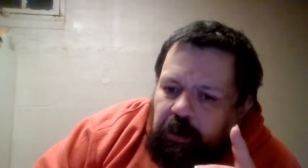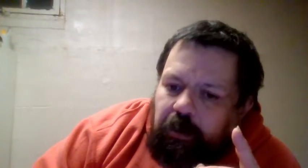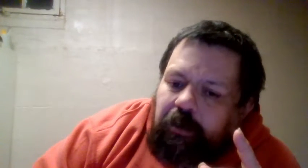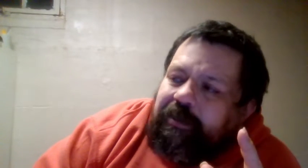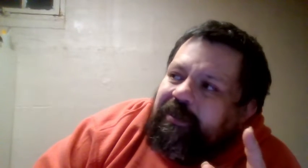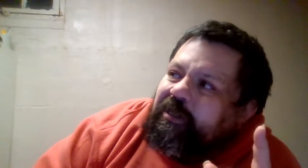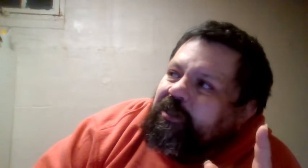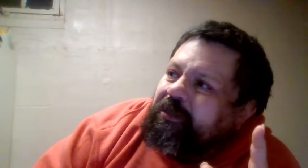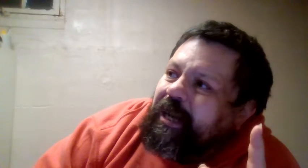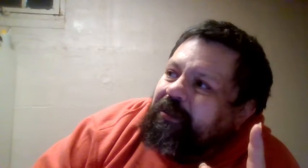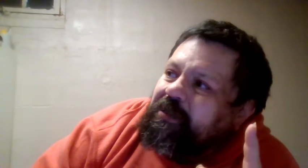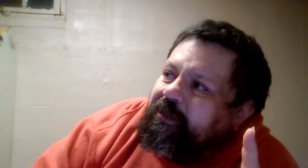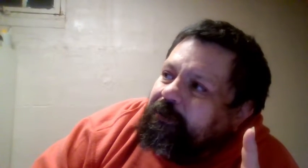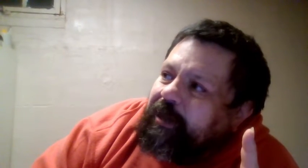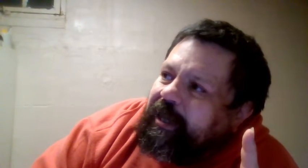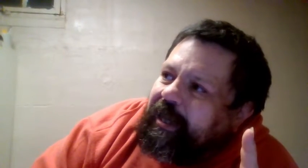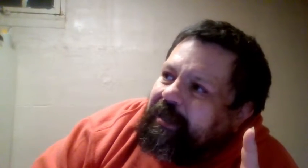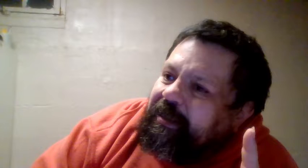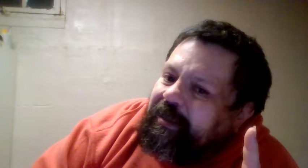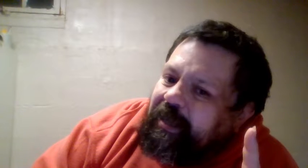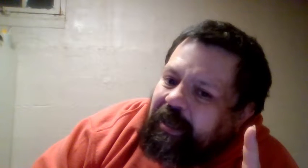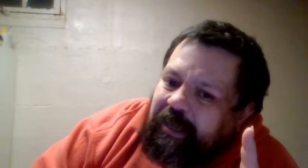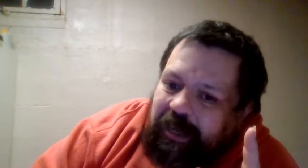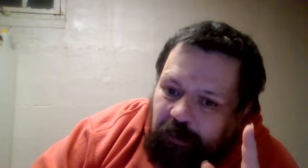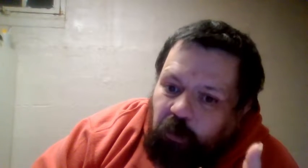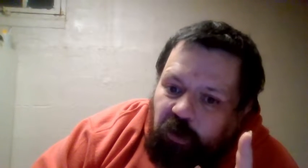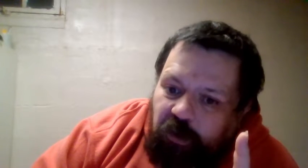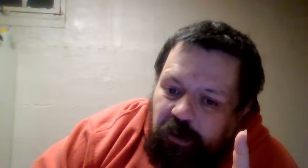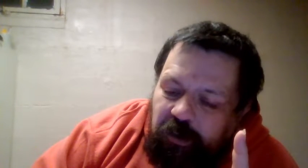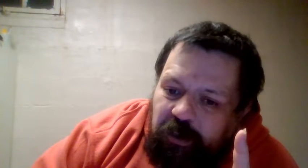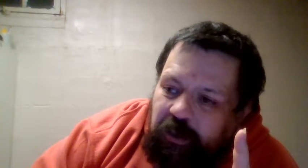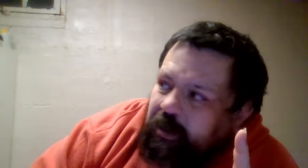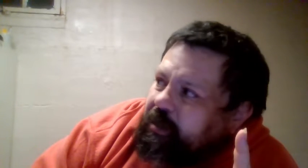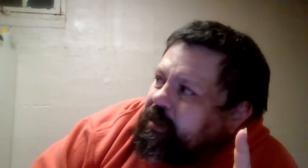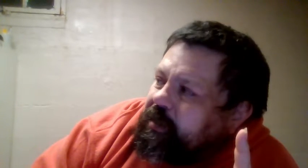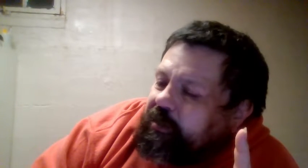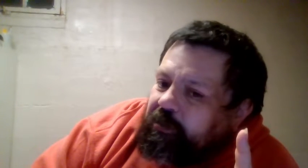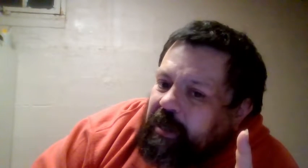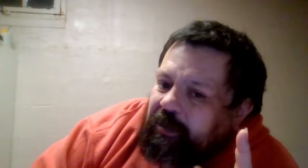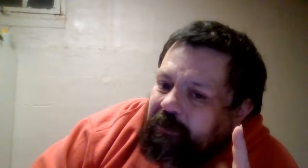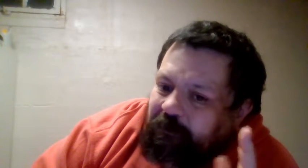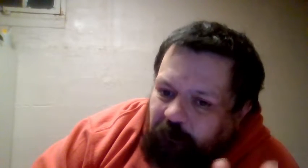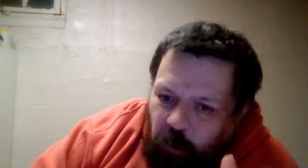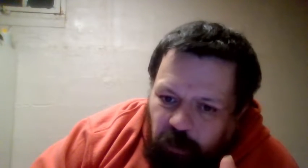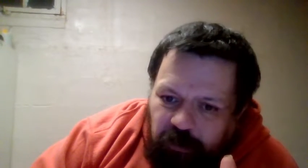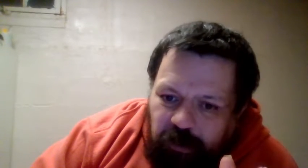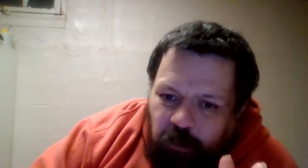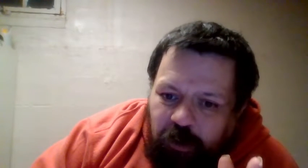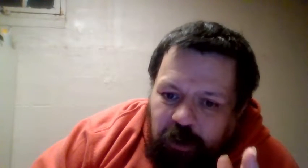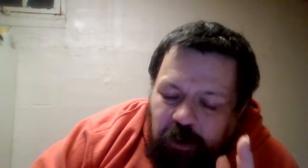Let's see, 2003, I think, yeah, there were. 2004, there were.